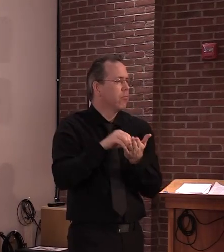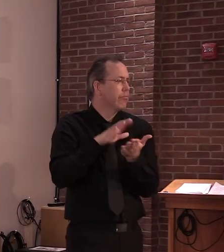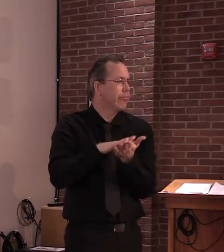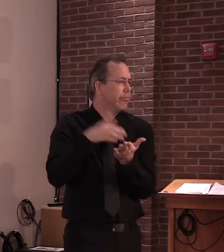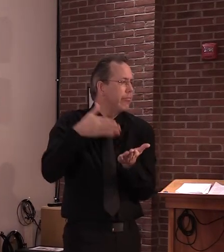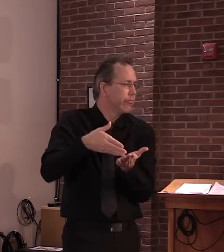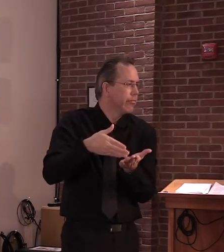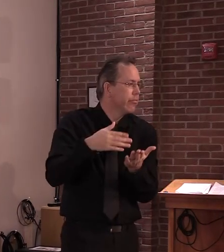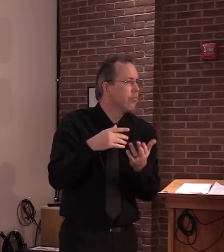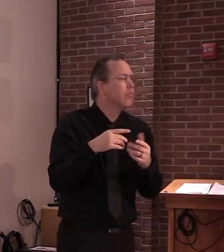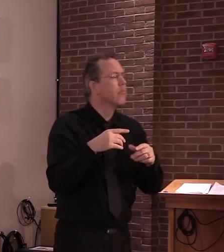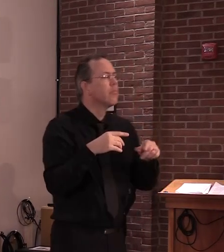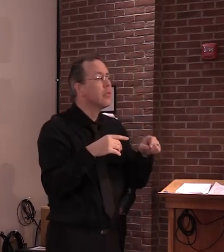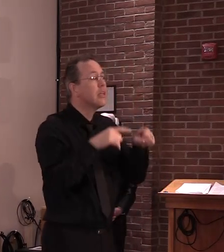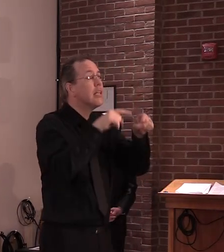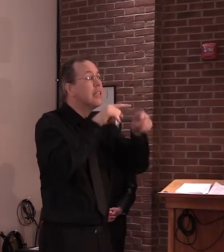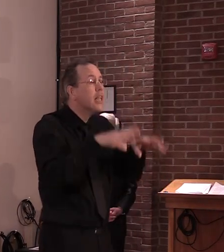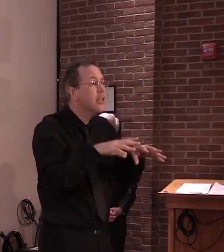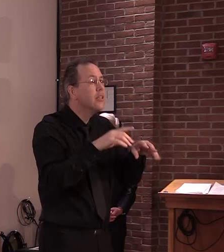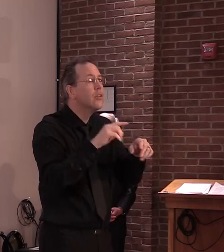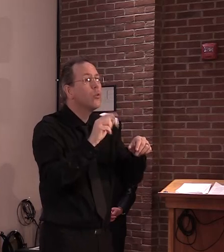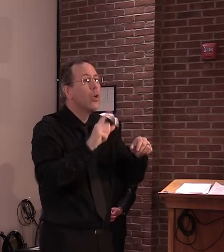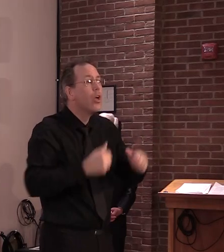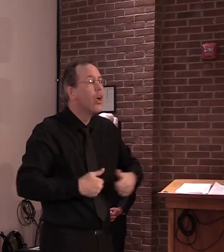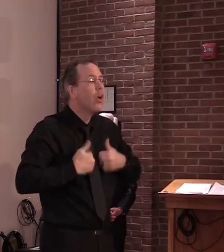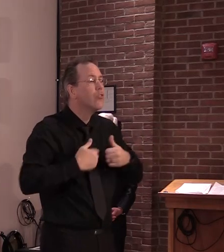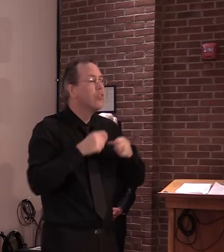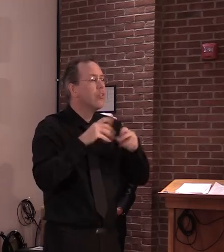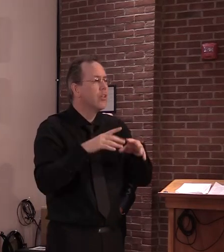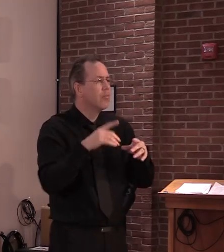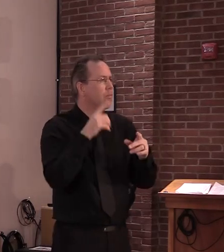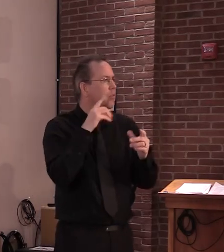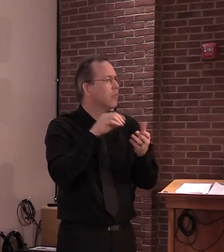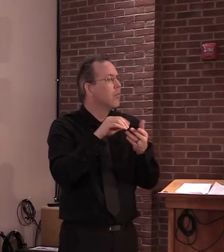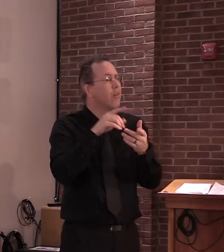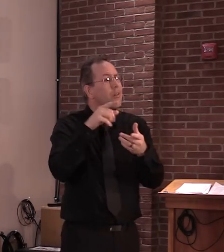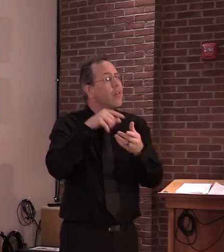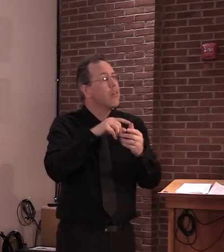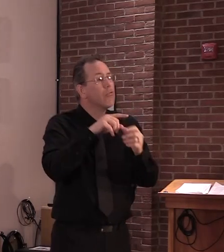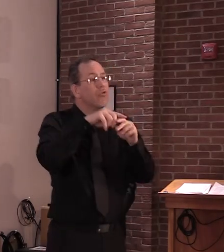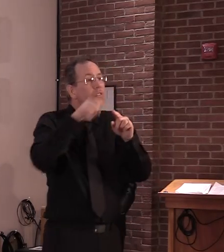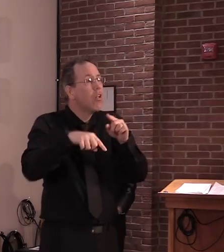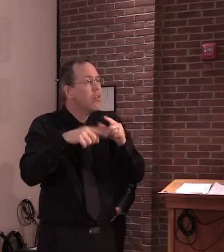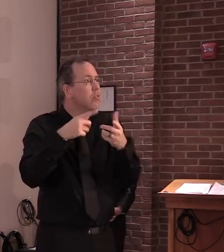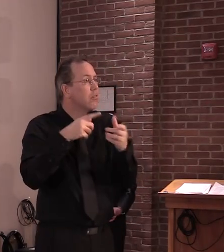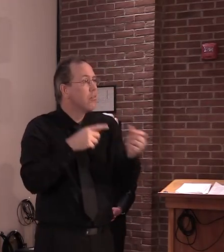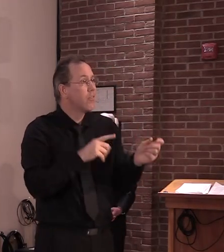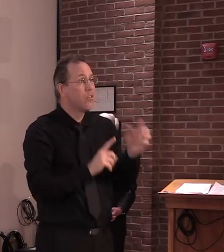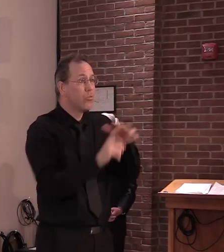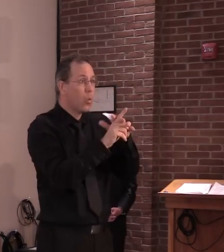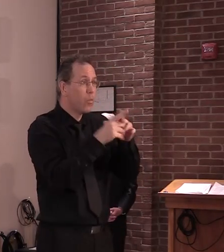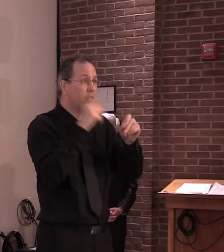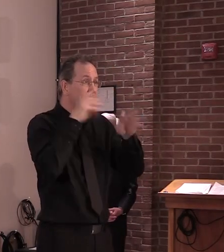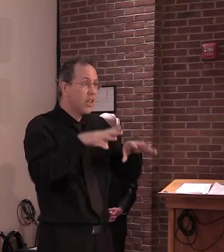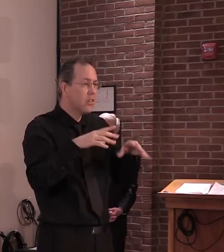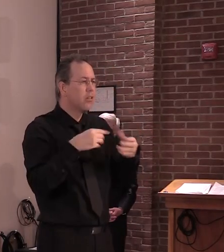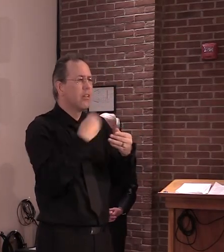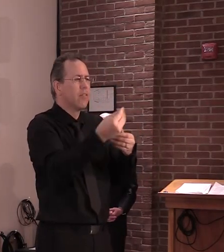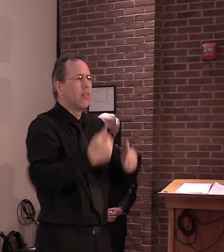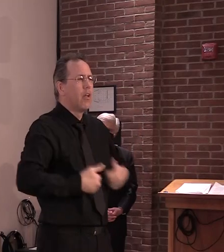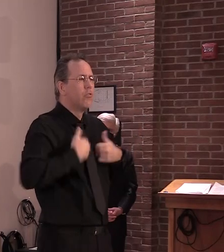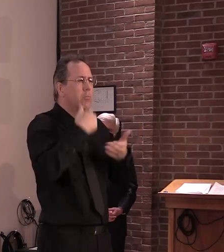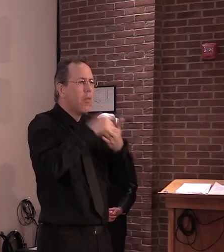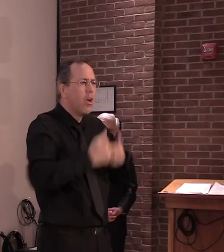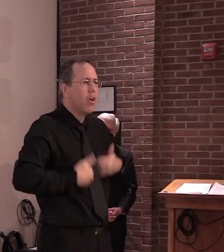get a result sent to you if people can't get a hold of you any other way. But at the same time, on the phone